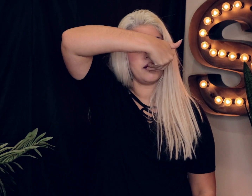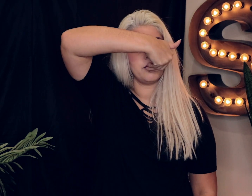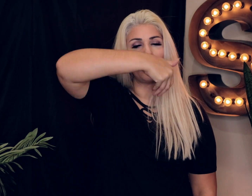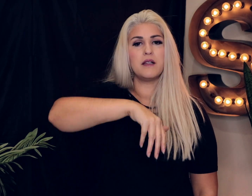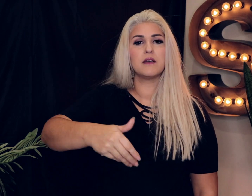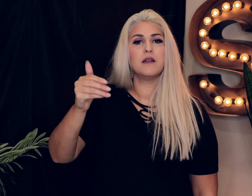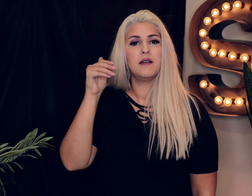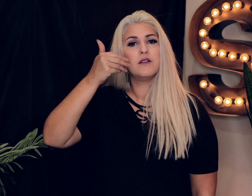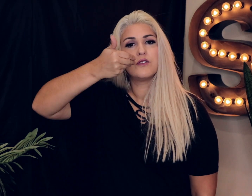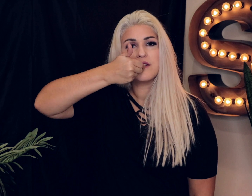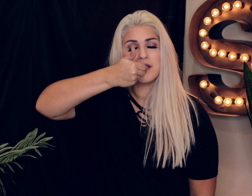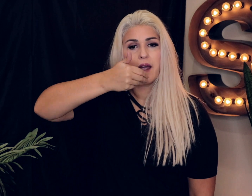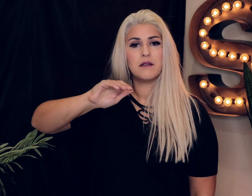here in front to the side